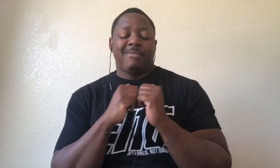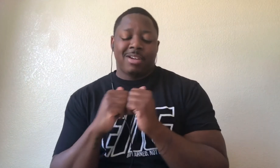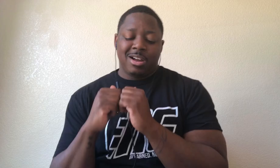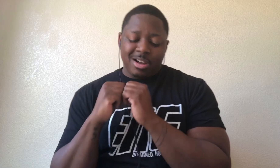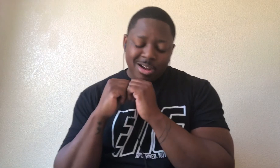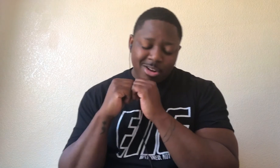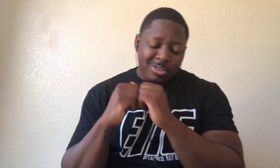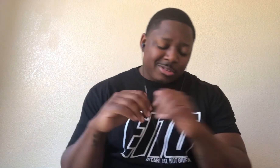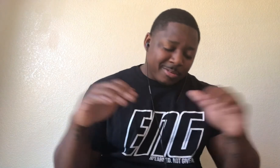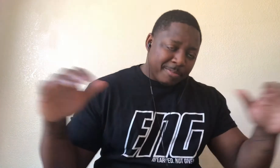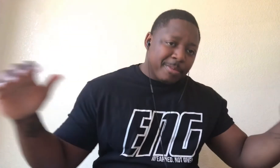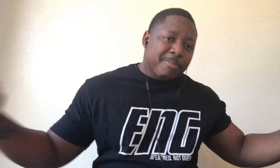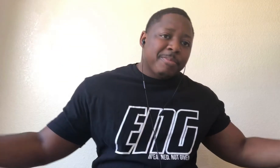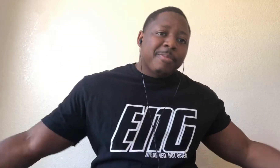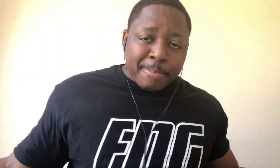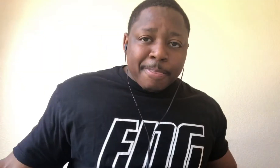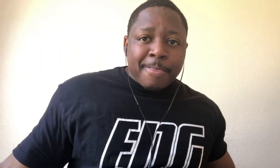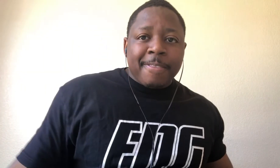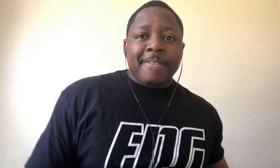of my life